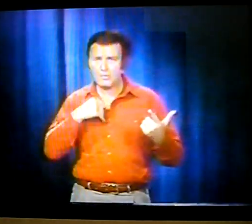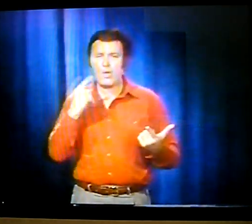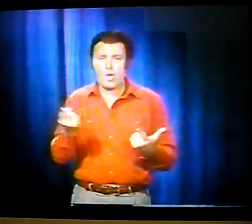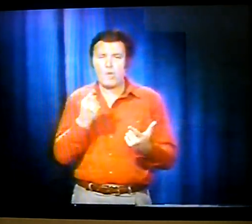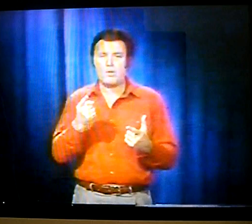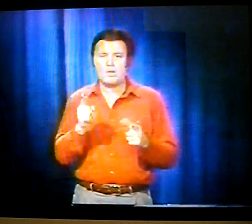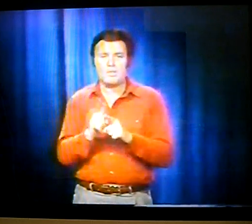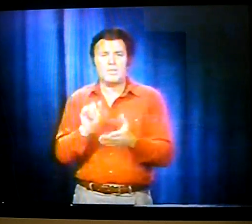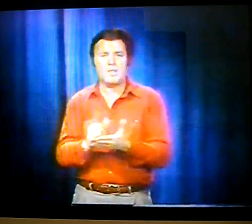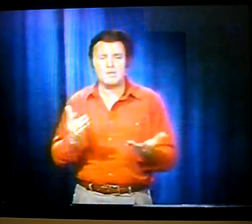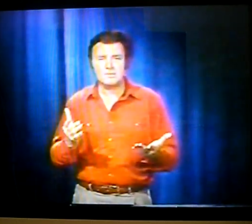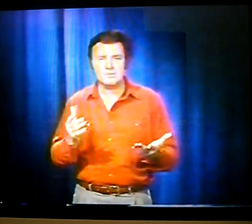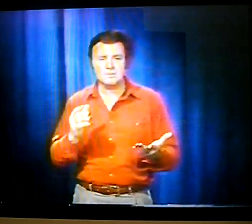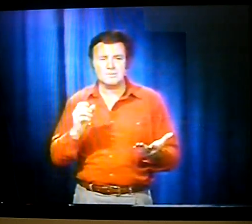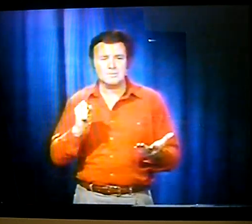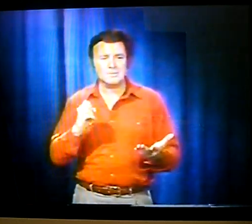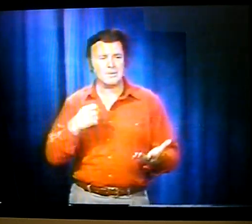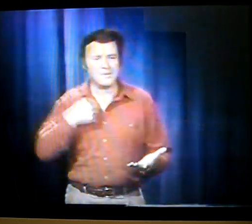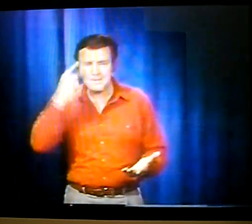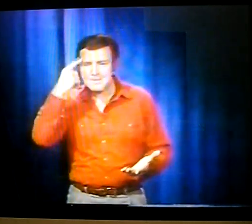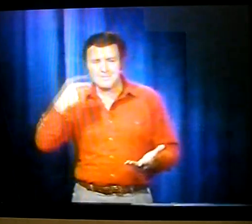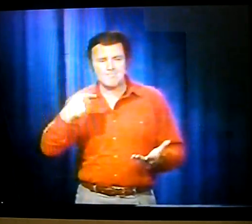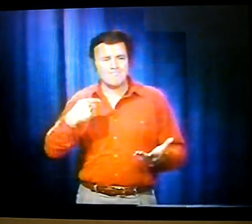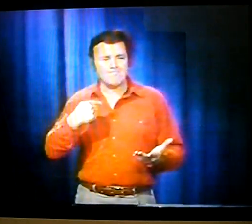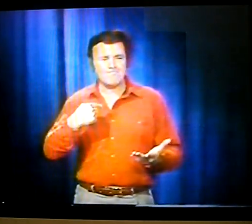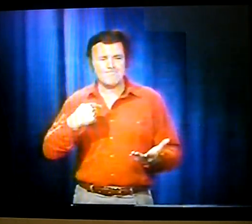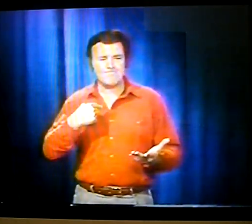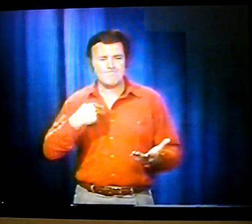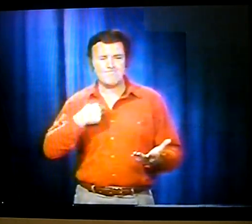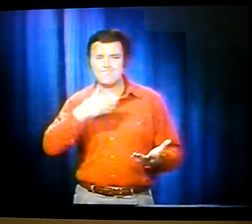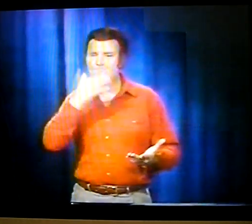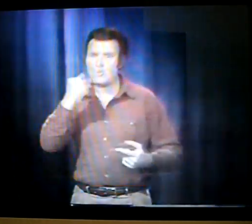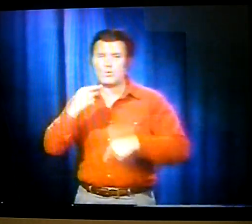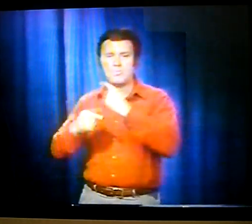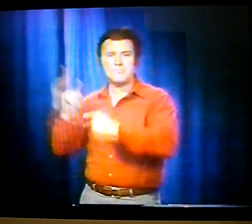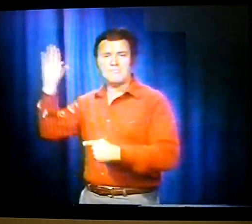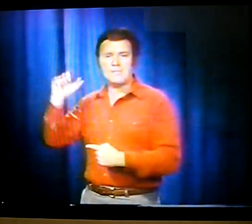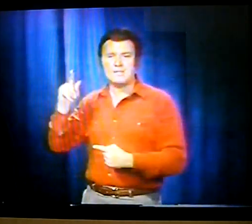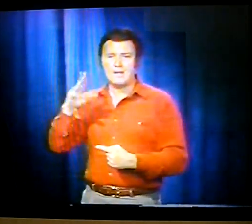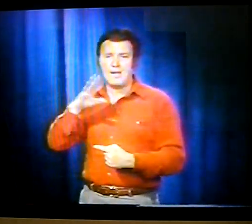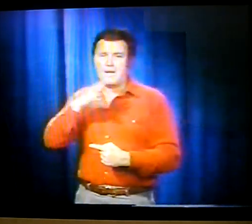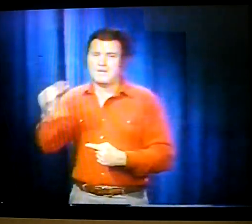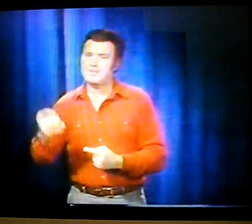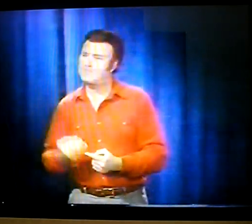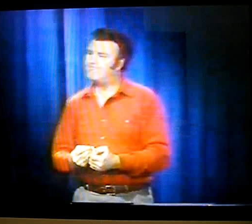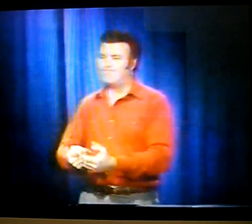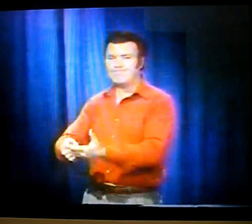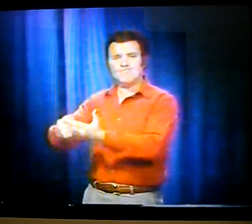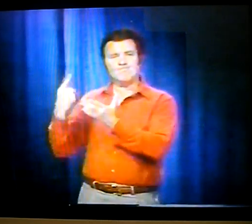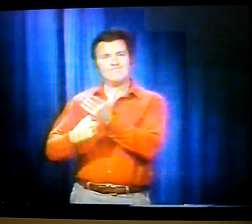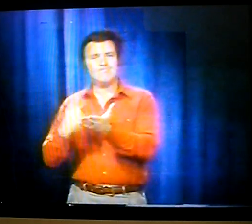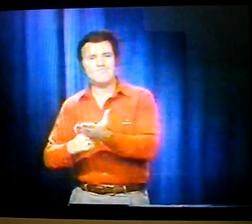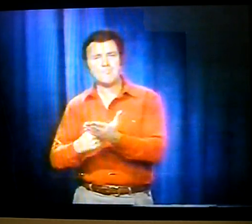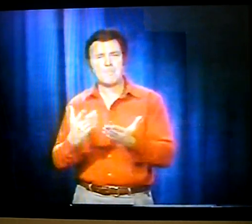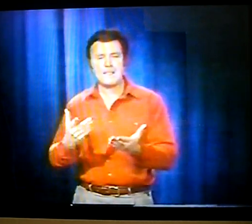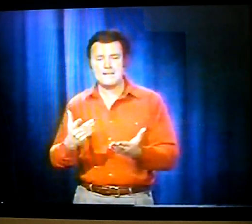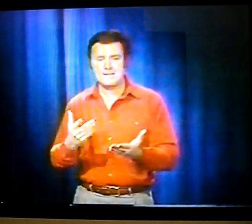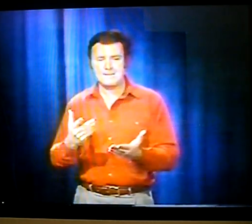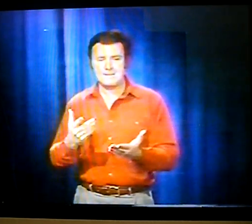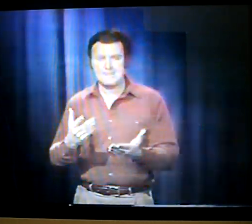But I won't be able to continue on with my life like that. I better go up there and talk to him and